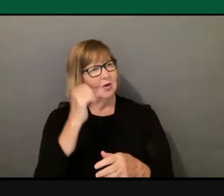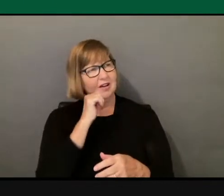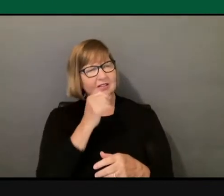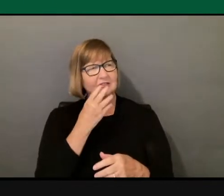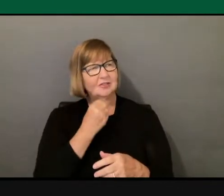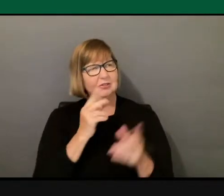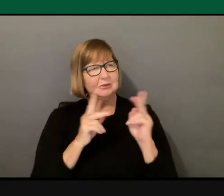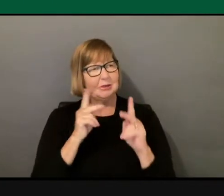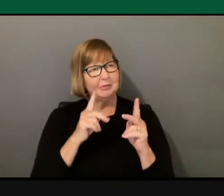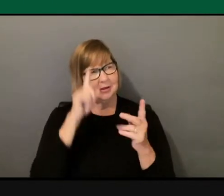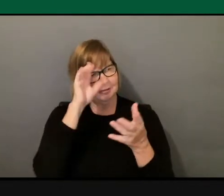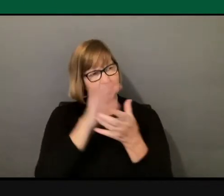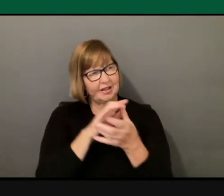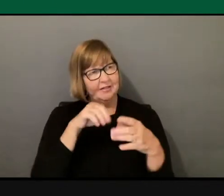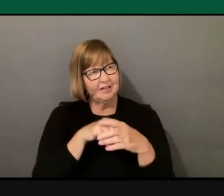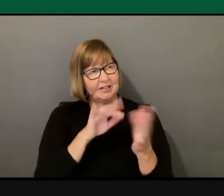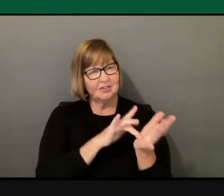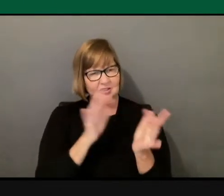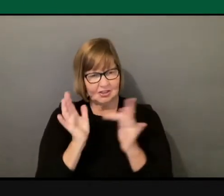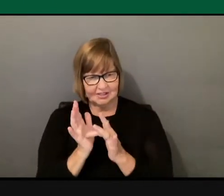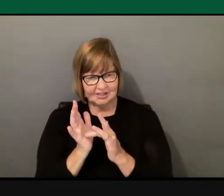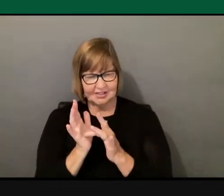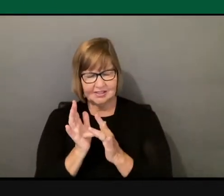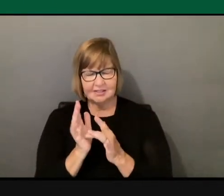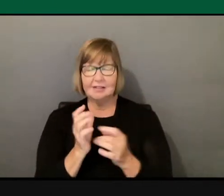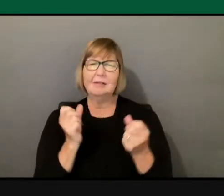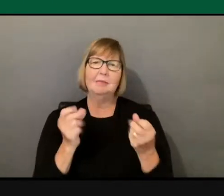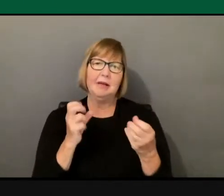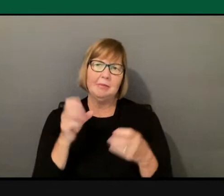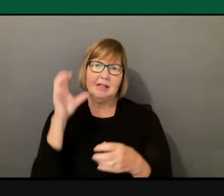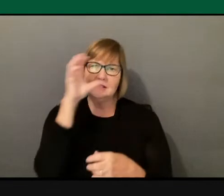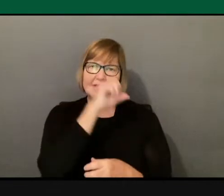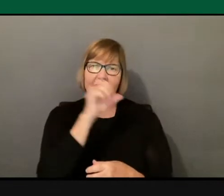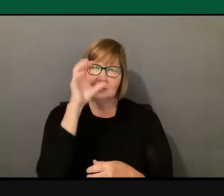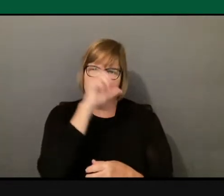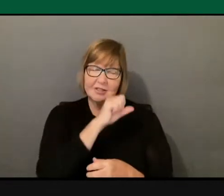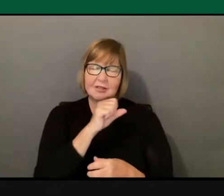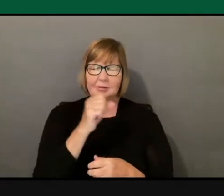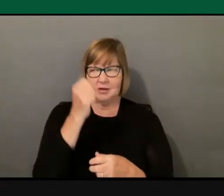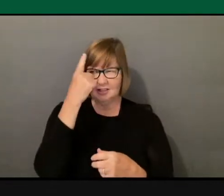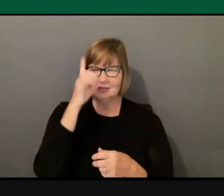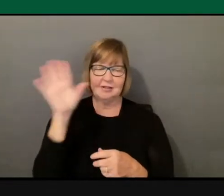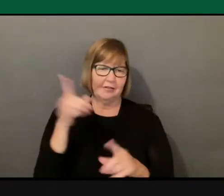in class. I mean, there's so many assumptions to that statement, but I can see exactly where they're coming from.